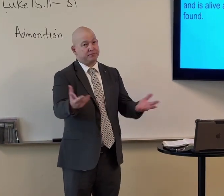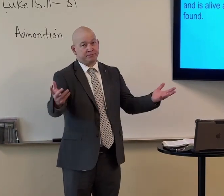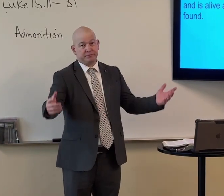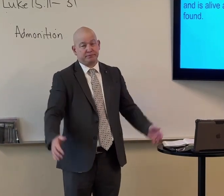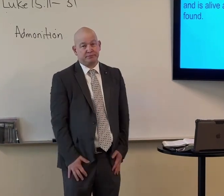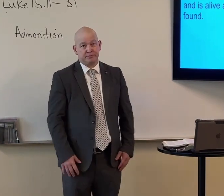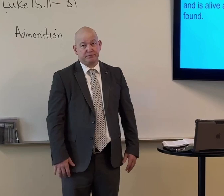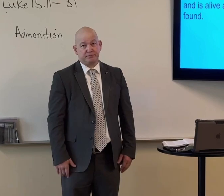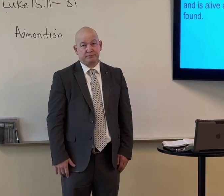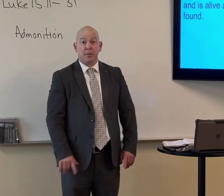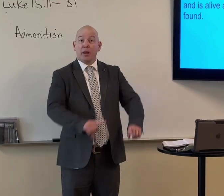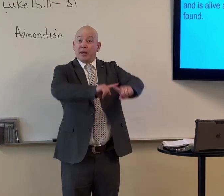There's no escaping it.